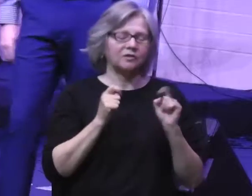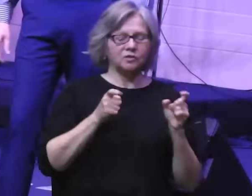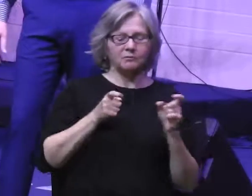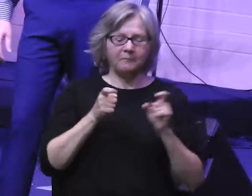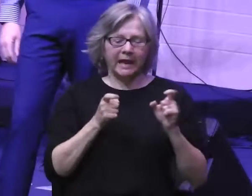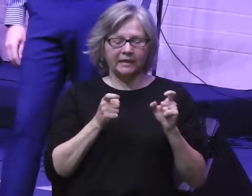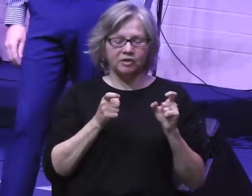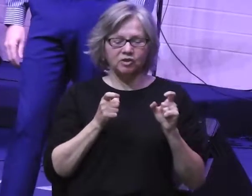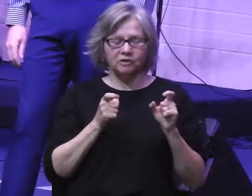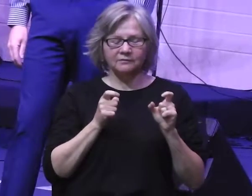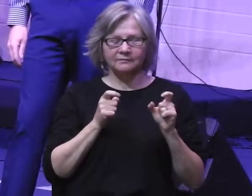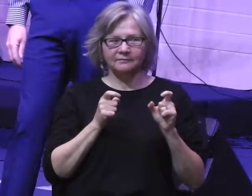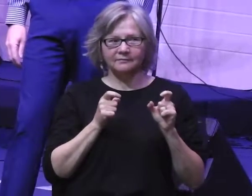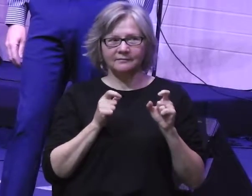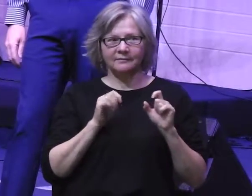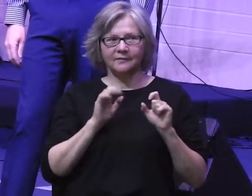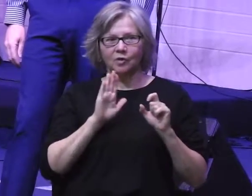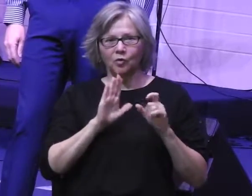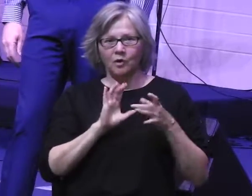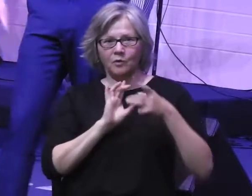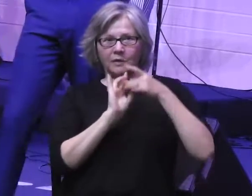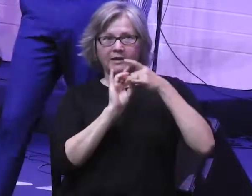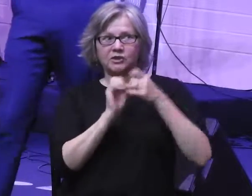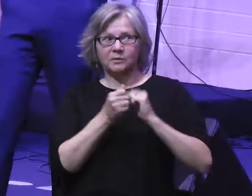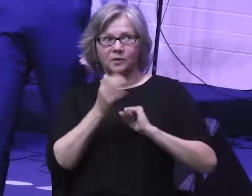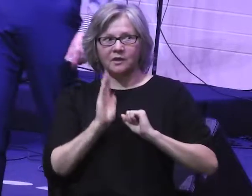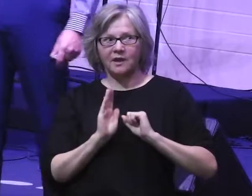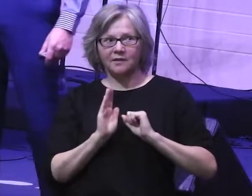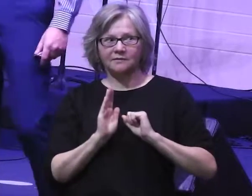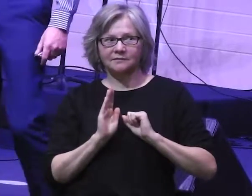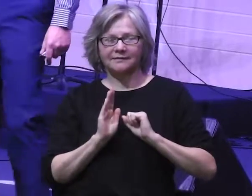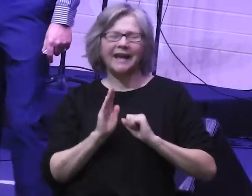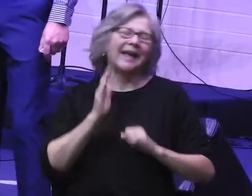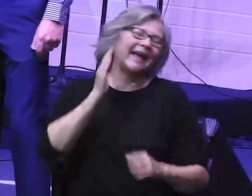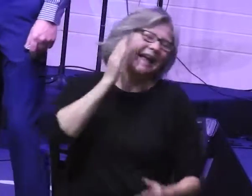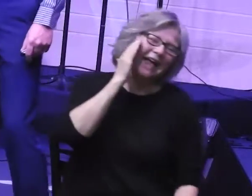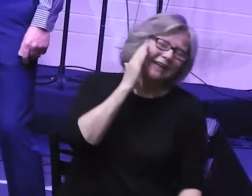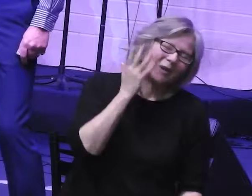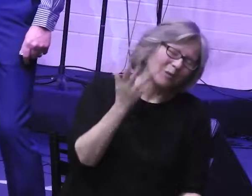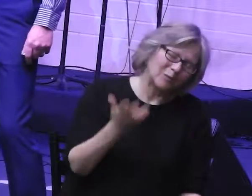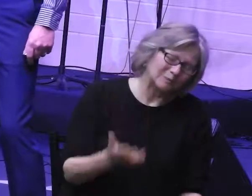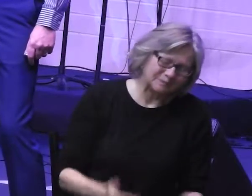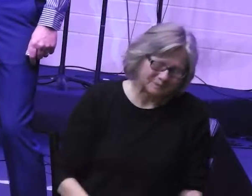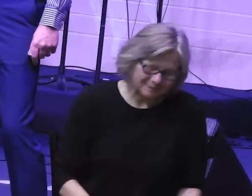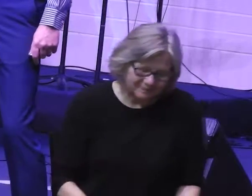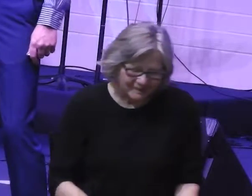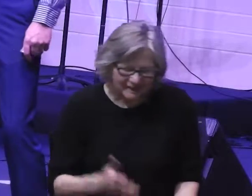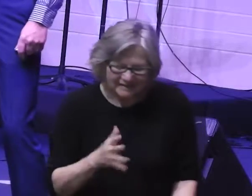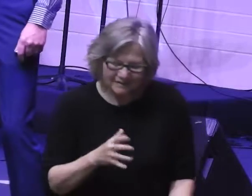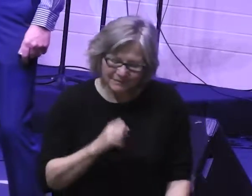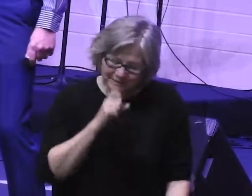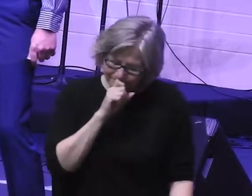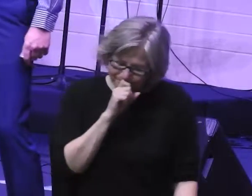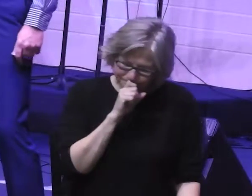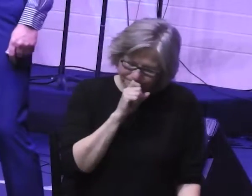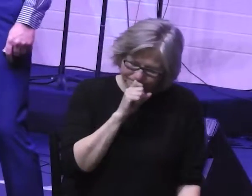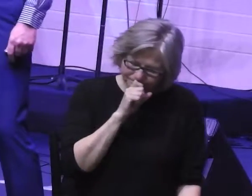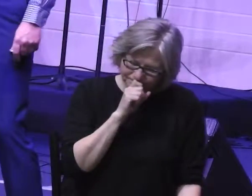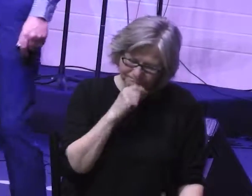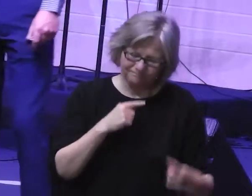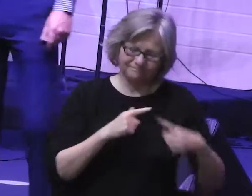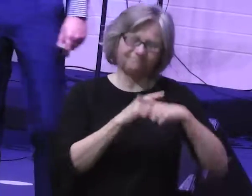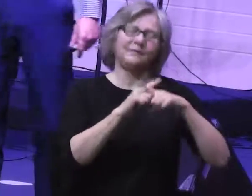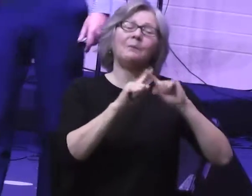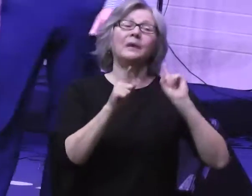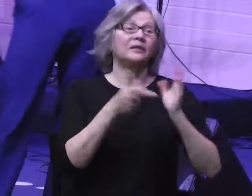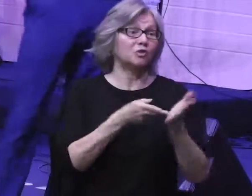manage the terms of your relationship with God? And listen, I know it sounds counterintuitive, but here's the truth.